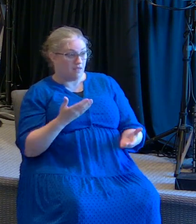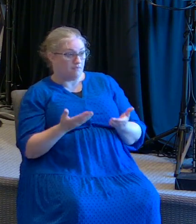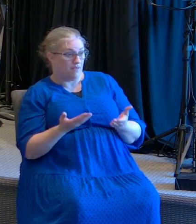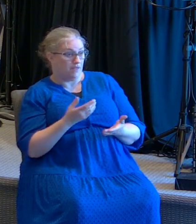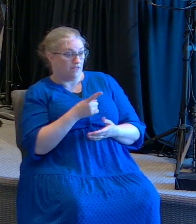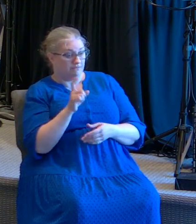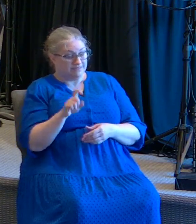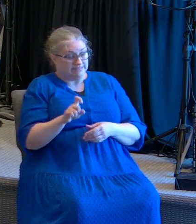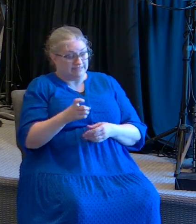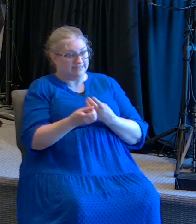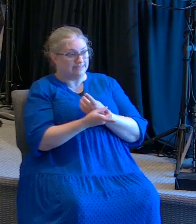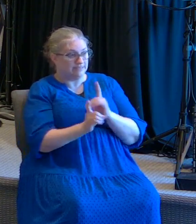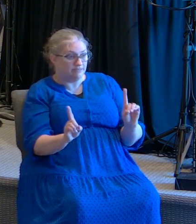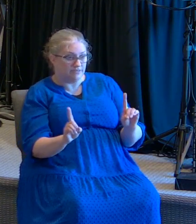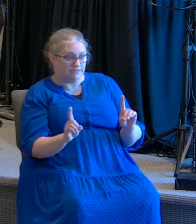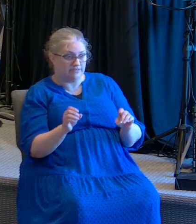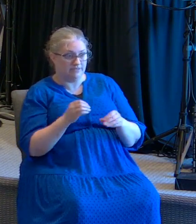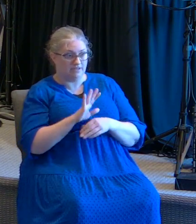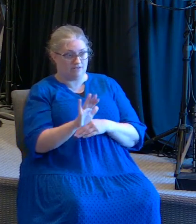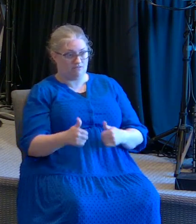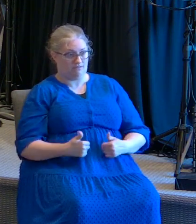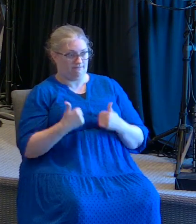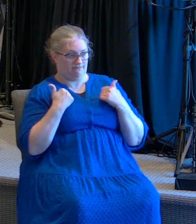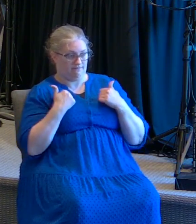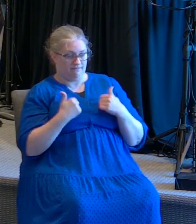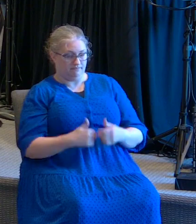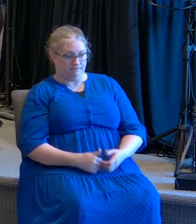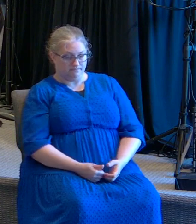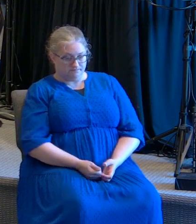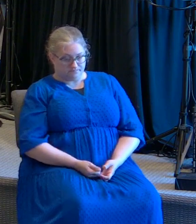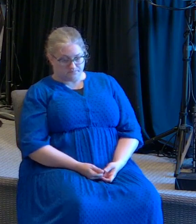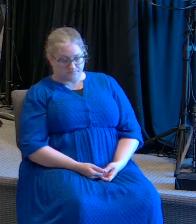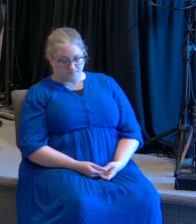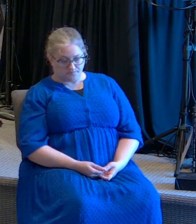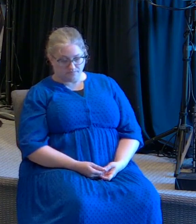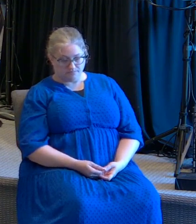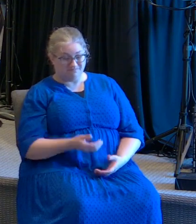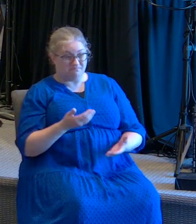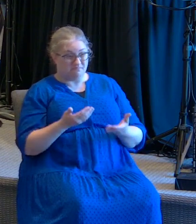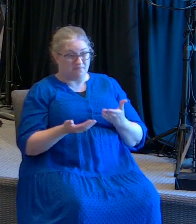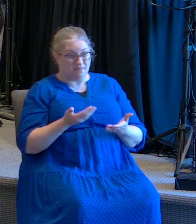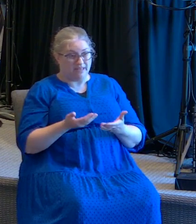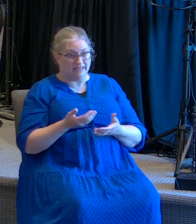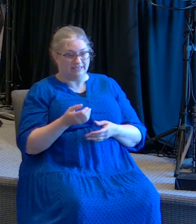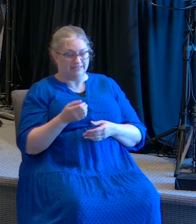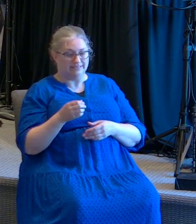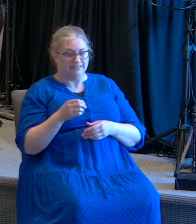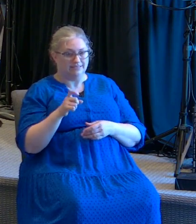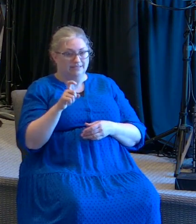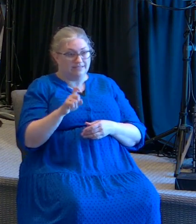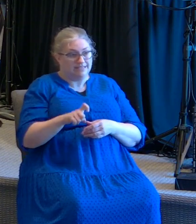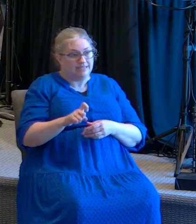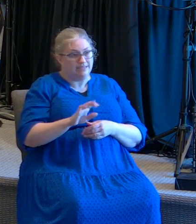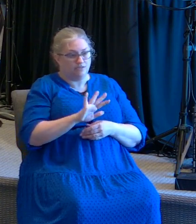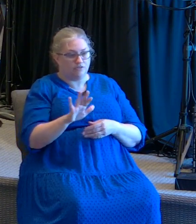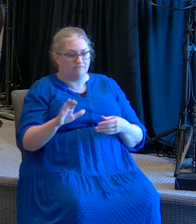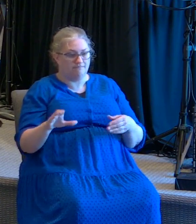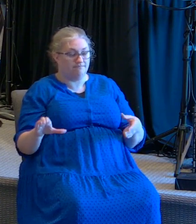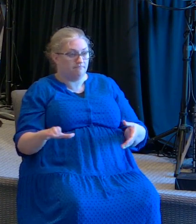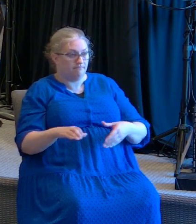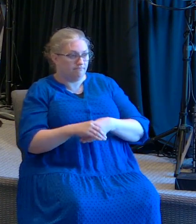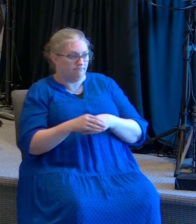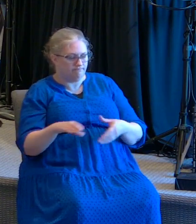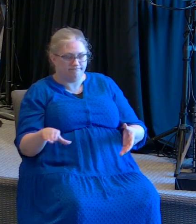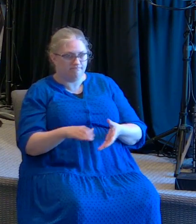need deliverance in your life. A lo mejor necesitas liberación en tu vida. You might need restoration or your marriage healed. Quizás